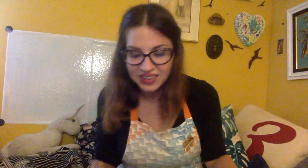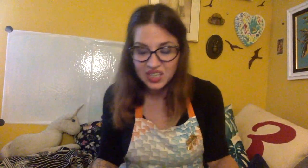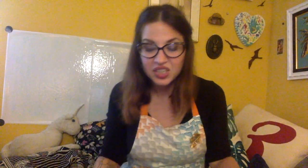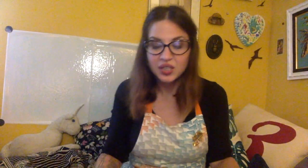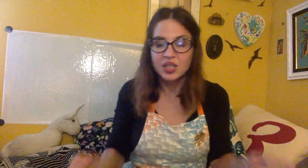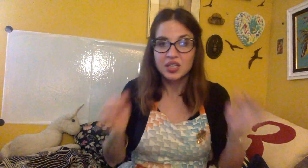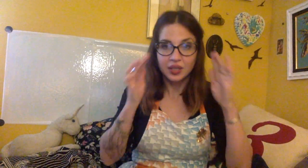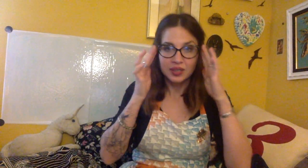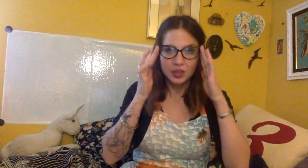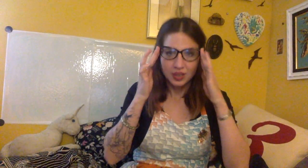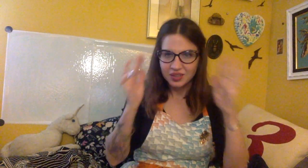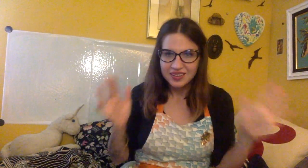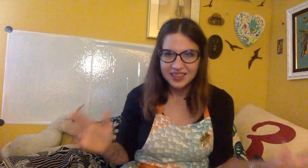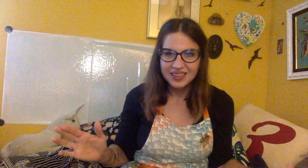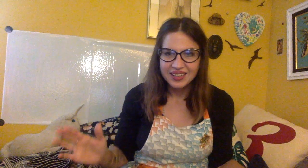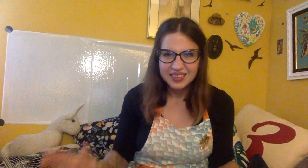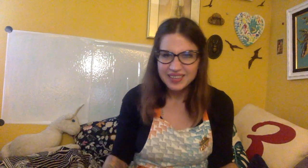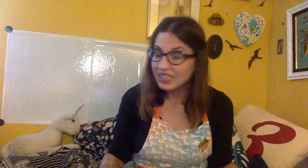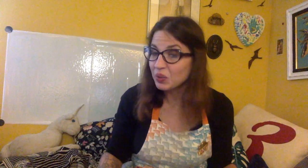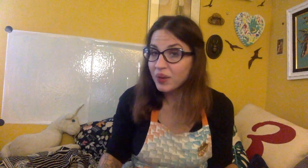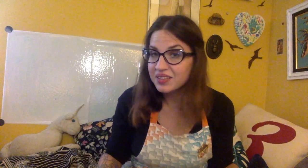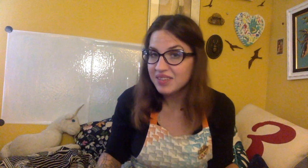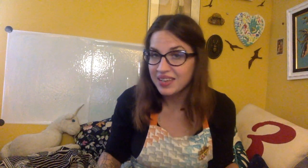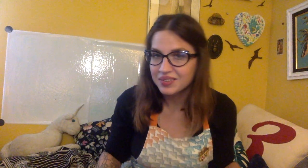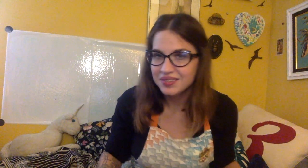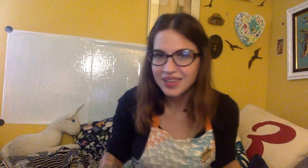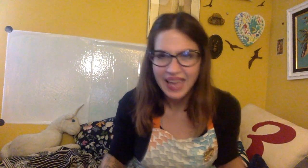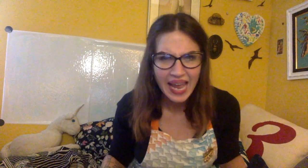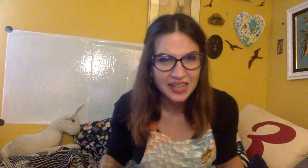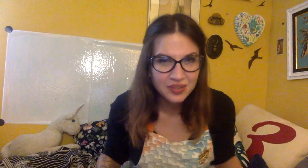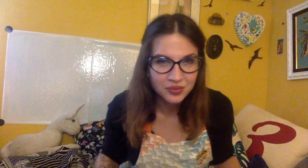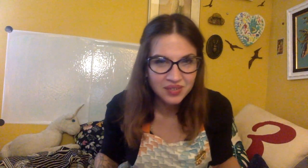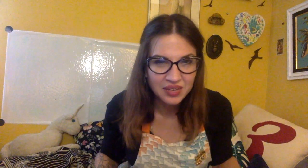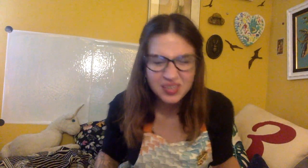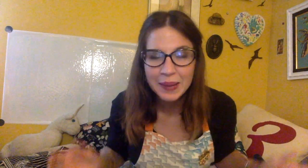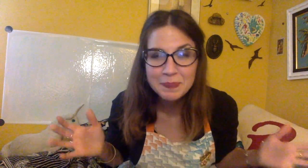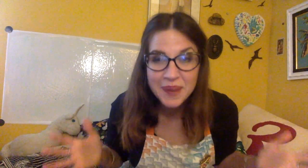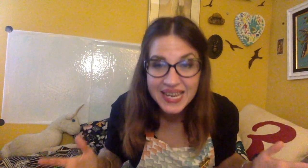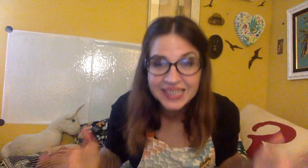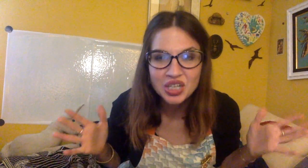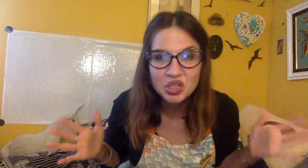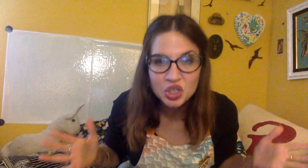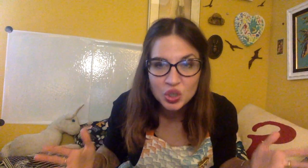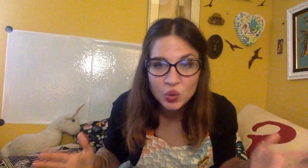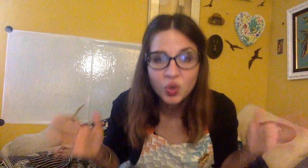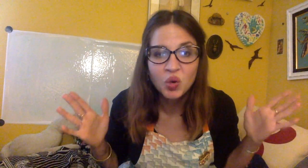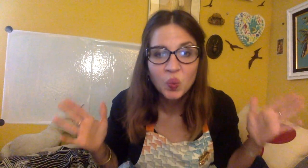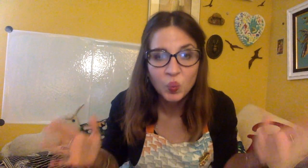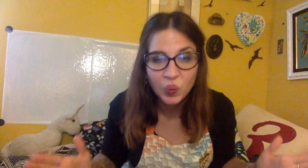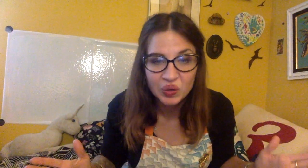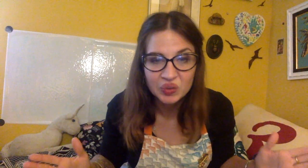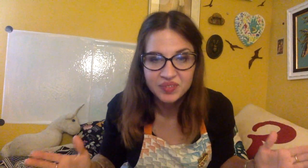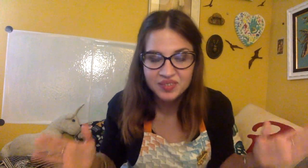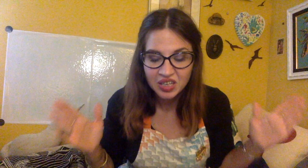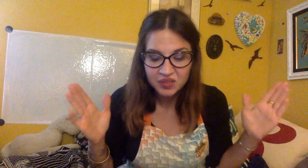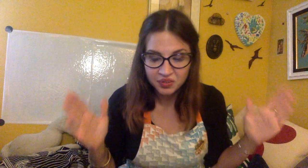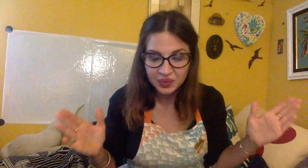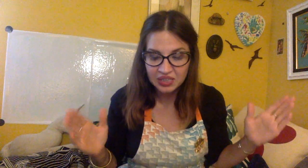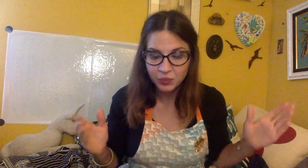take away sounds, add new sounds and make new words. So here we